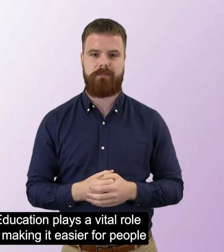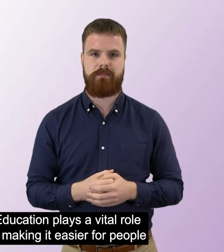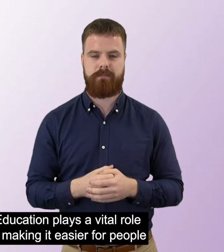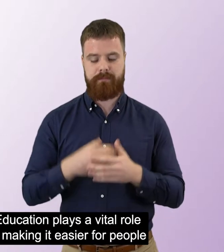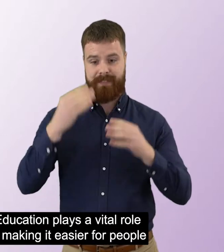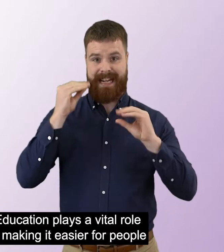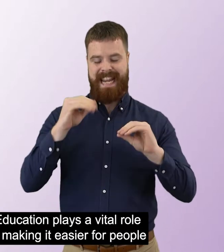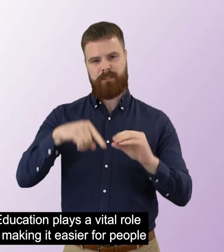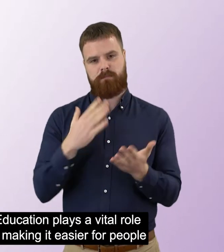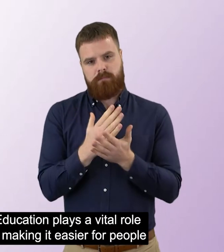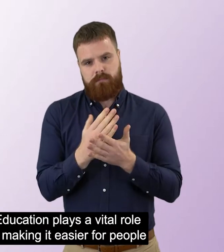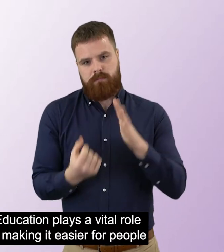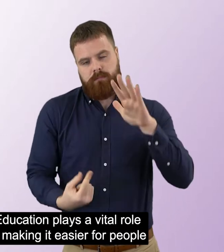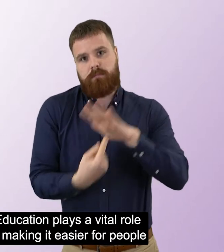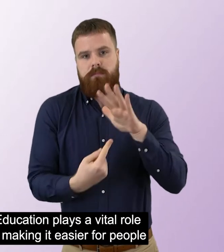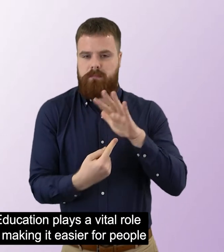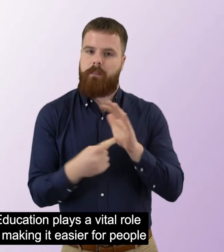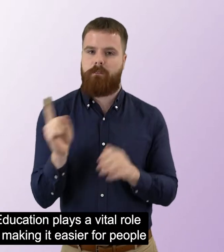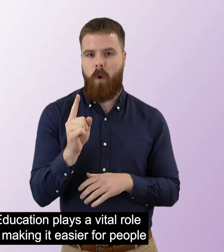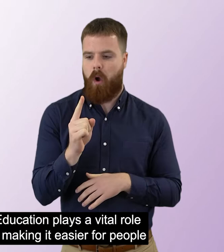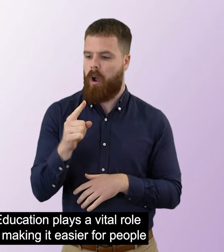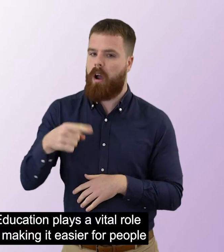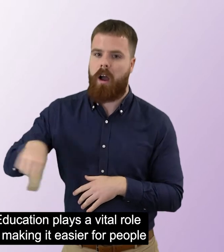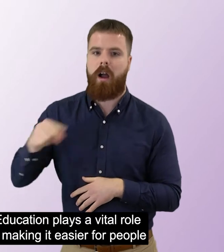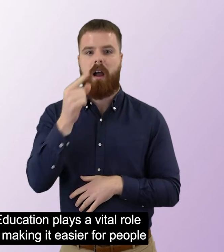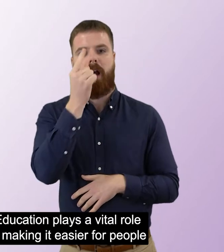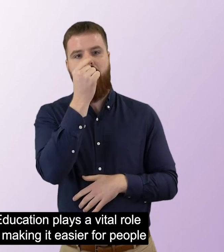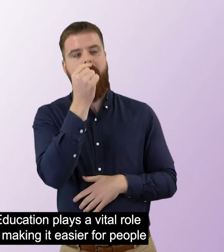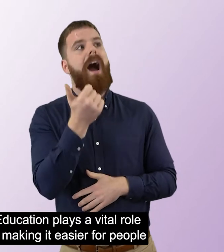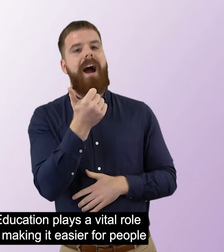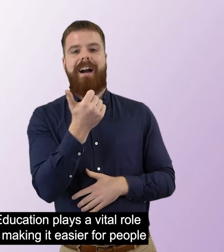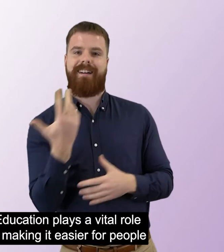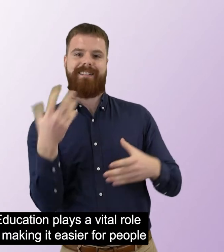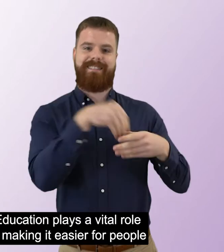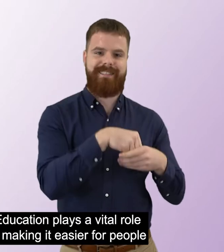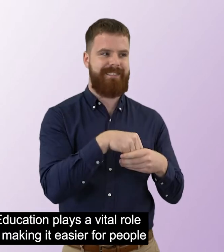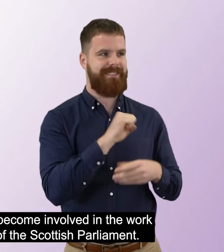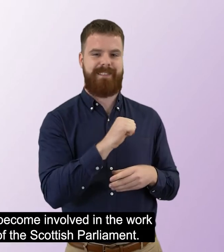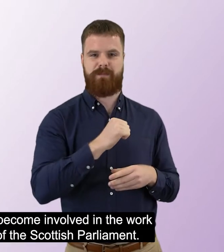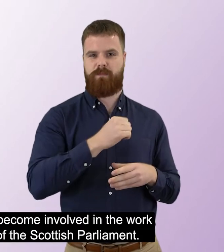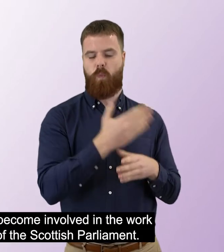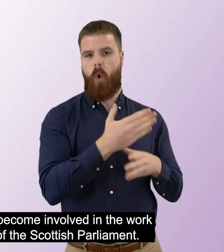Education plays a vital role in making it easier for people to become involved in the work of the Scottish Parliament.